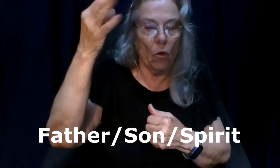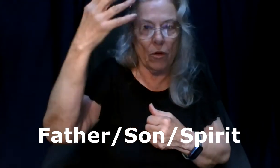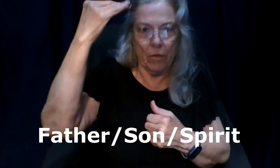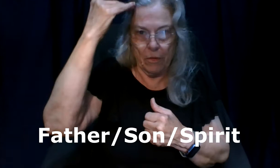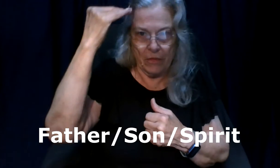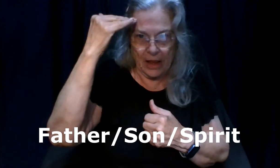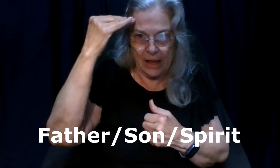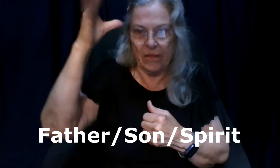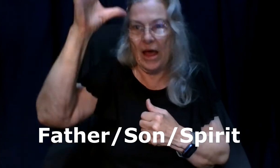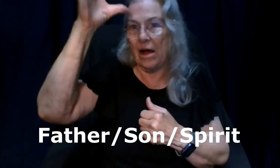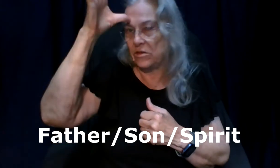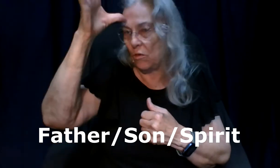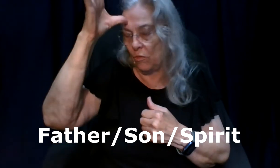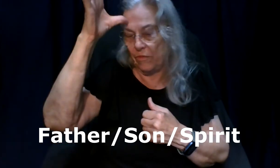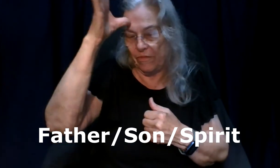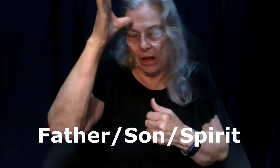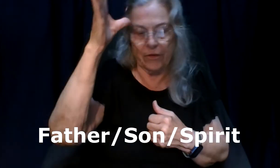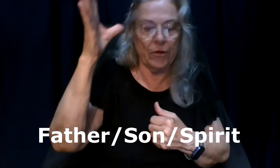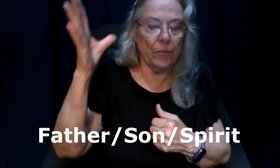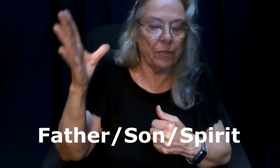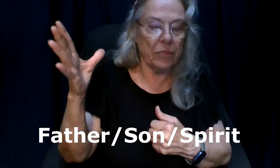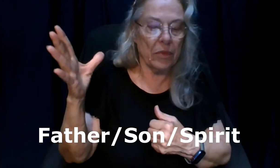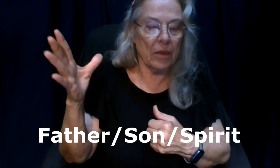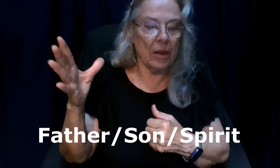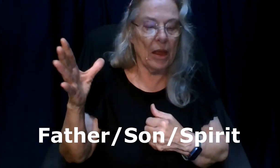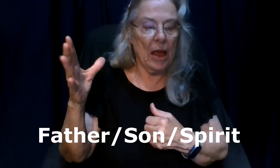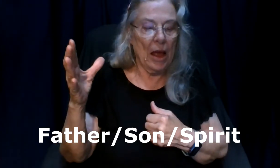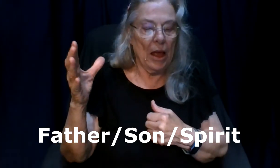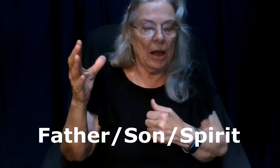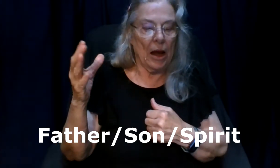the head of the household father um